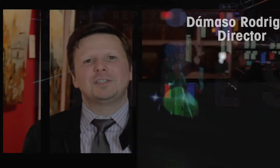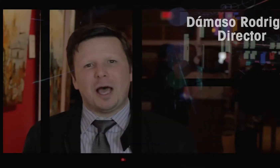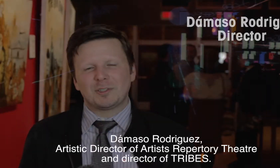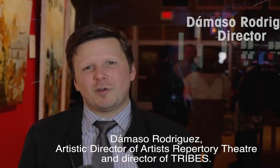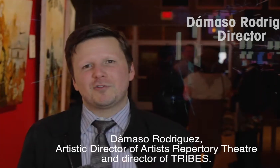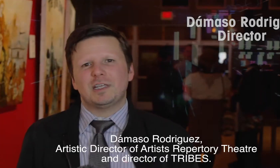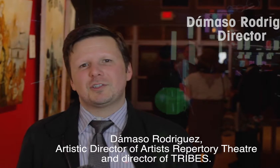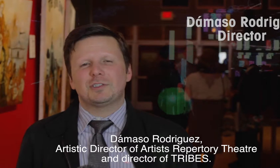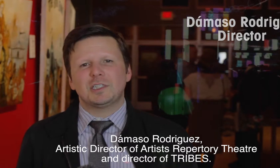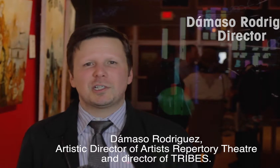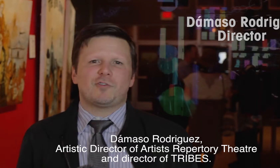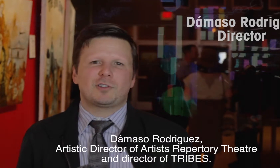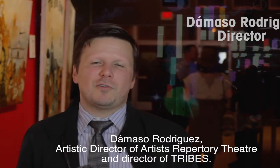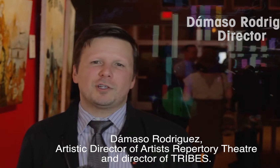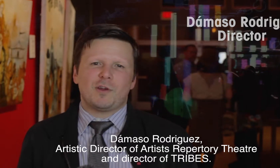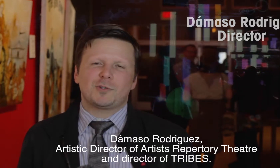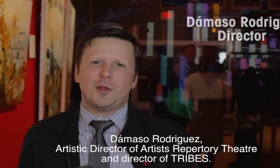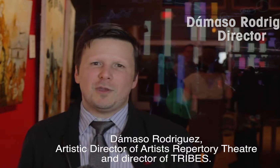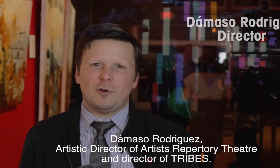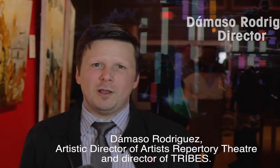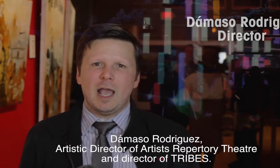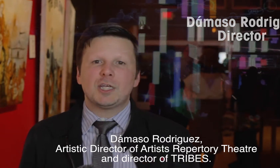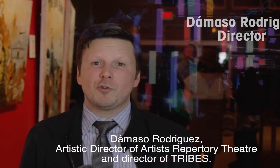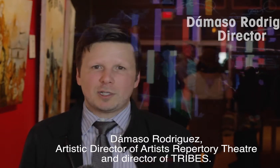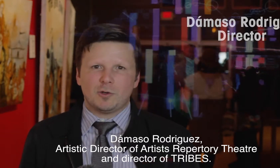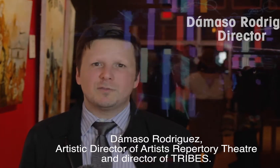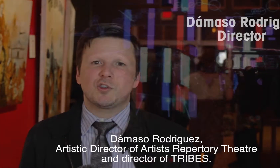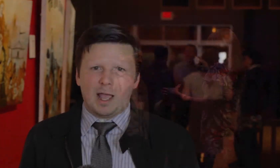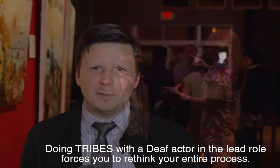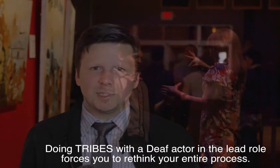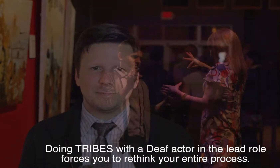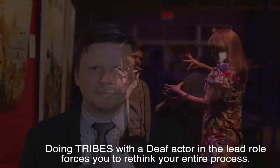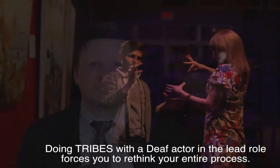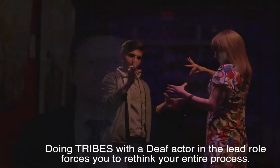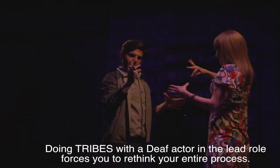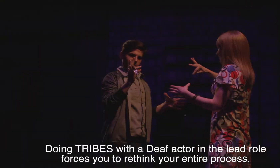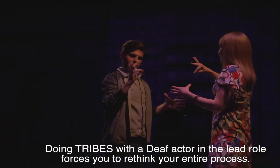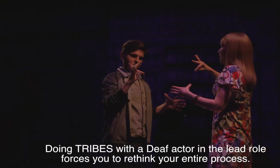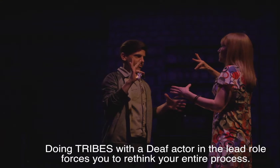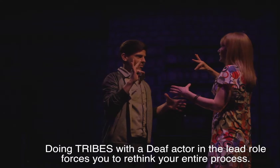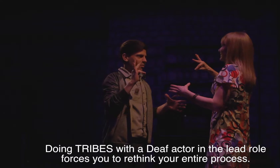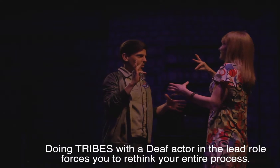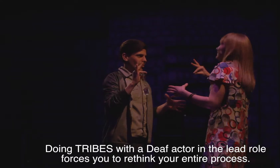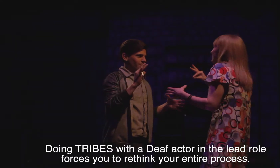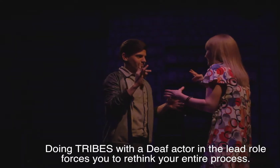Domiso Rodriguez, Artistic Director of Artist Repertory Theater and Director of Tribes. Doing Tribes with a deaf actor in the lead role